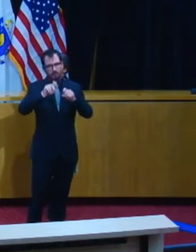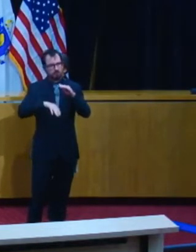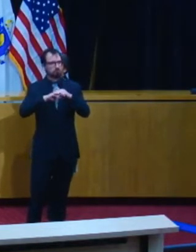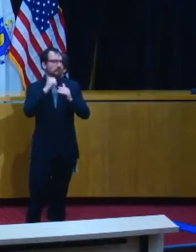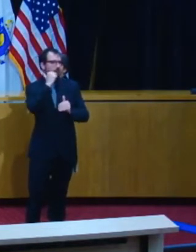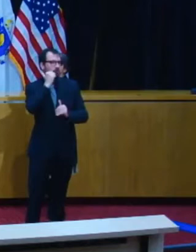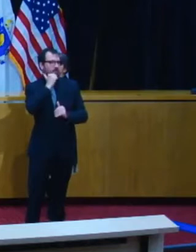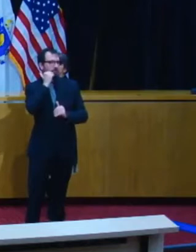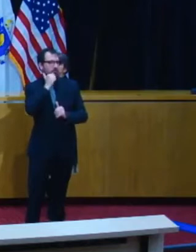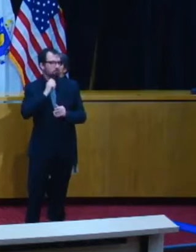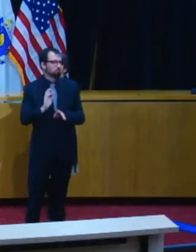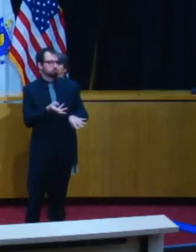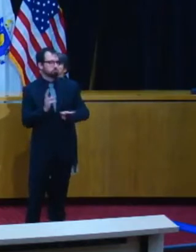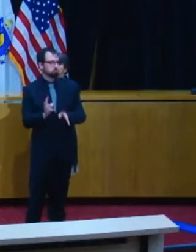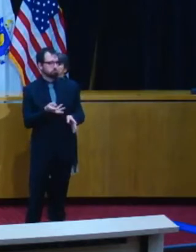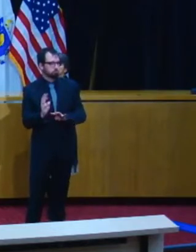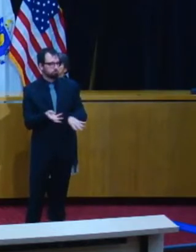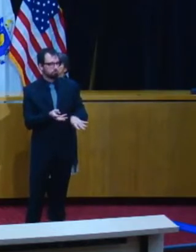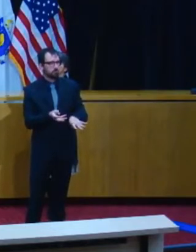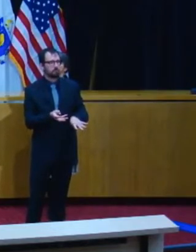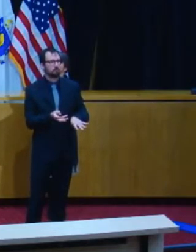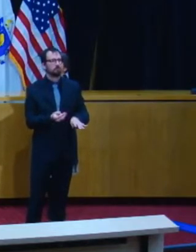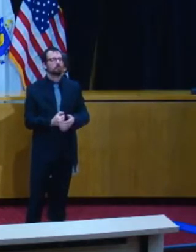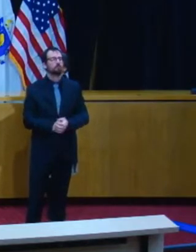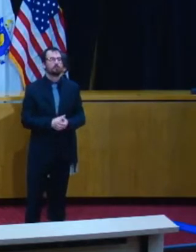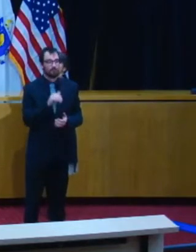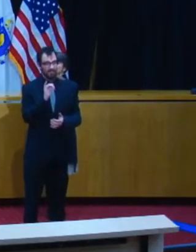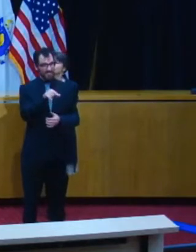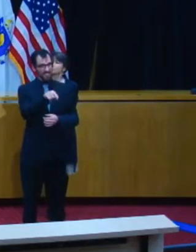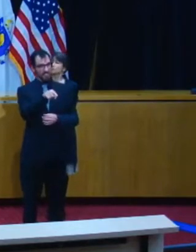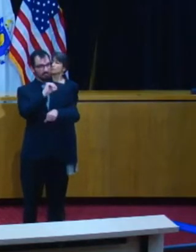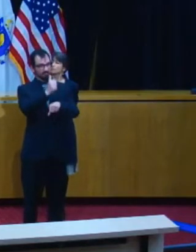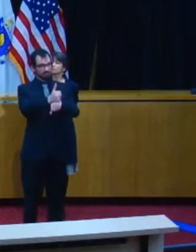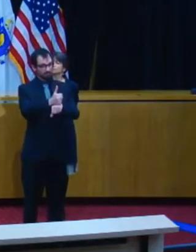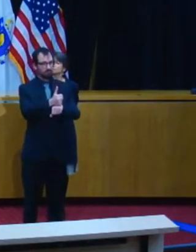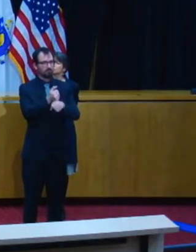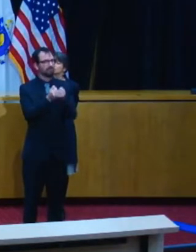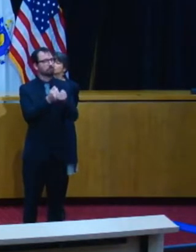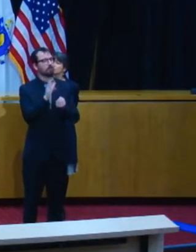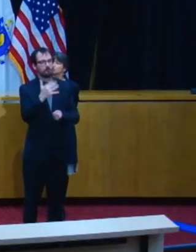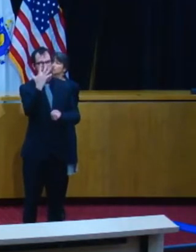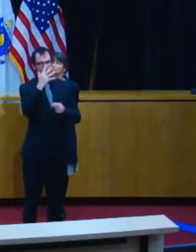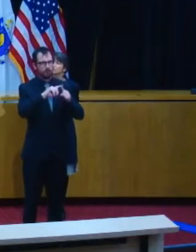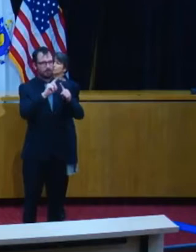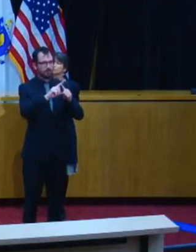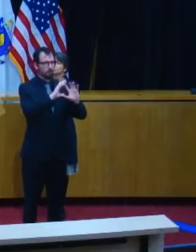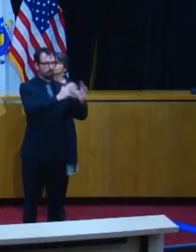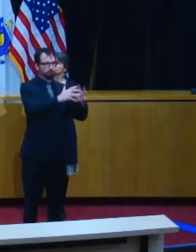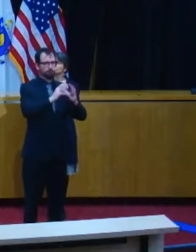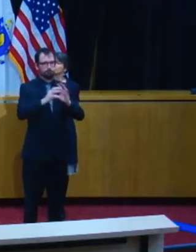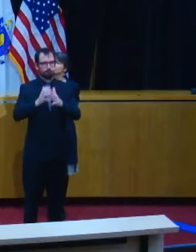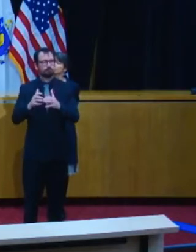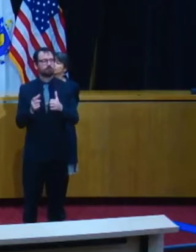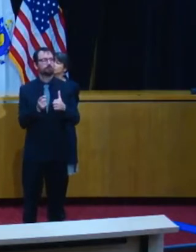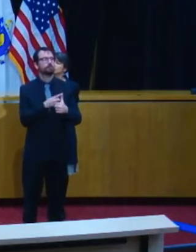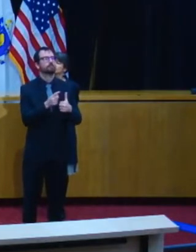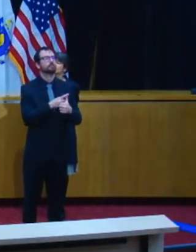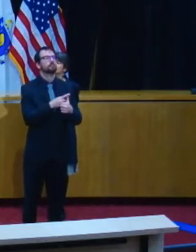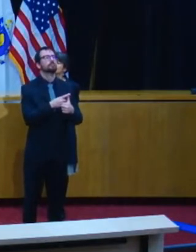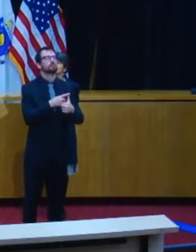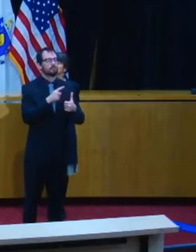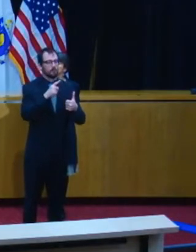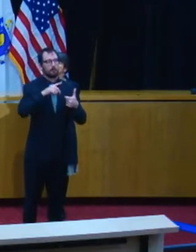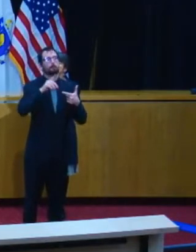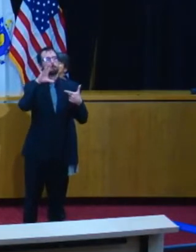and Quest Diagnostics, which I think, as many of you know, has a pretty aggressive testing facility operating in Marlboro. The tests will be